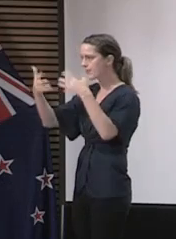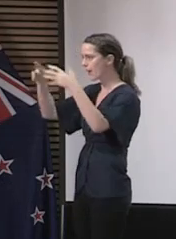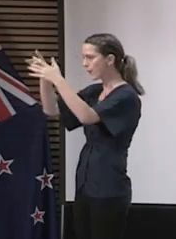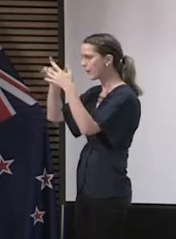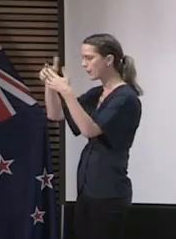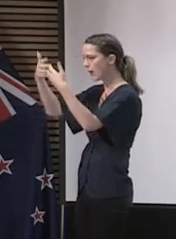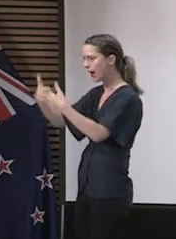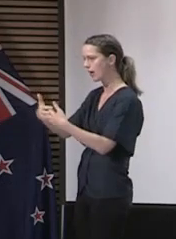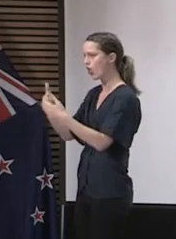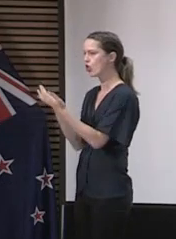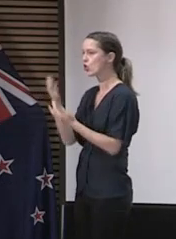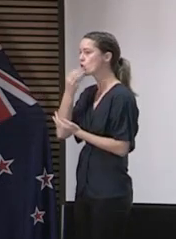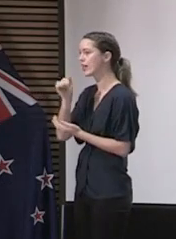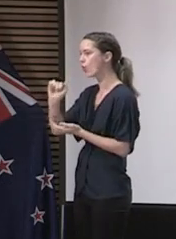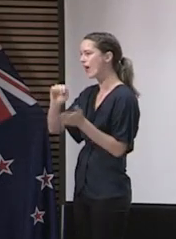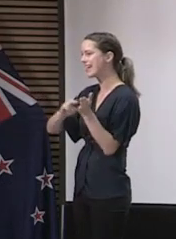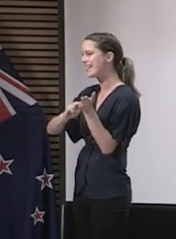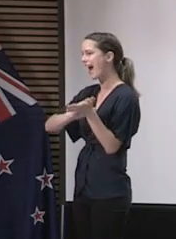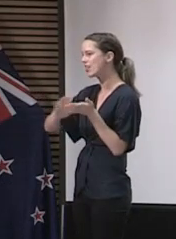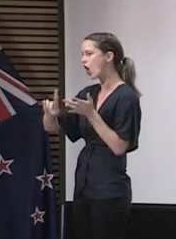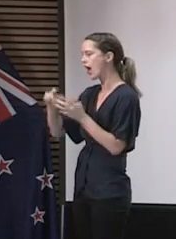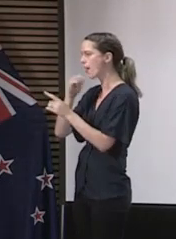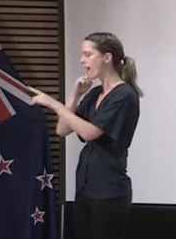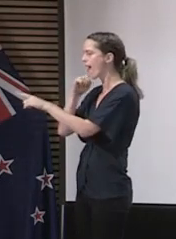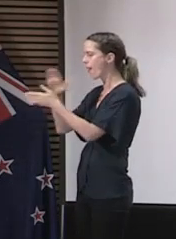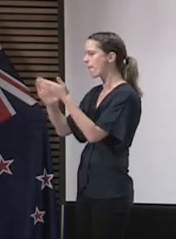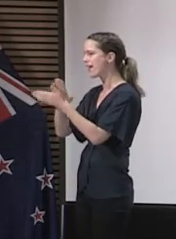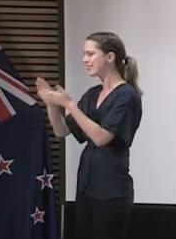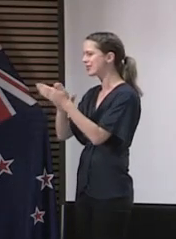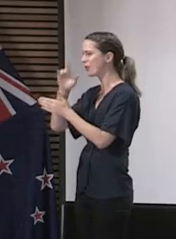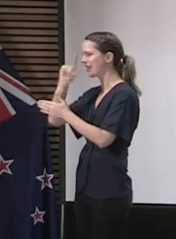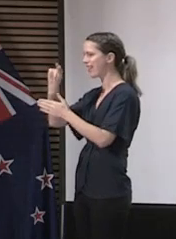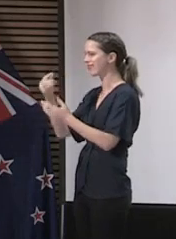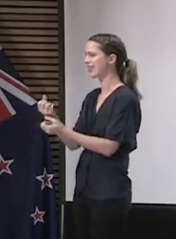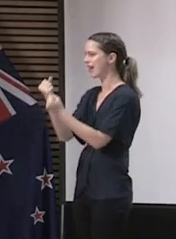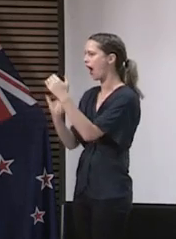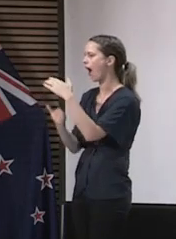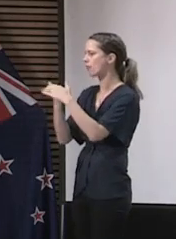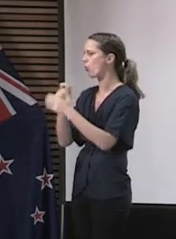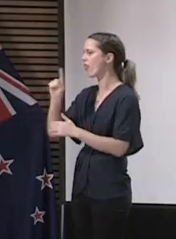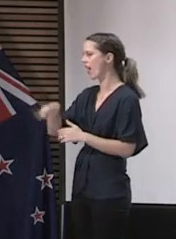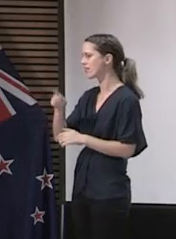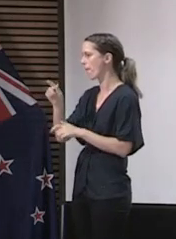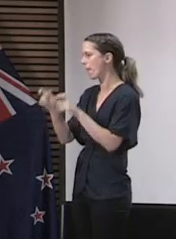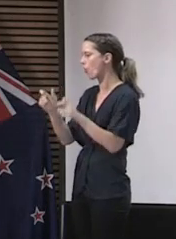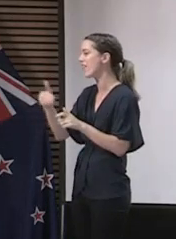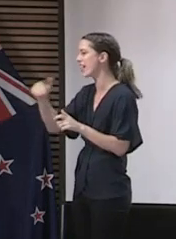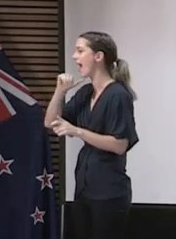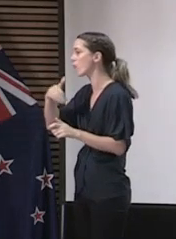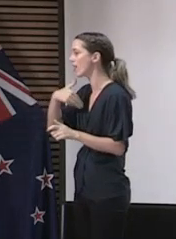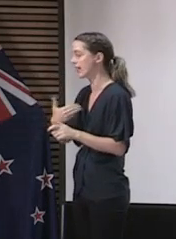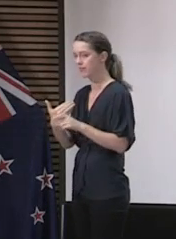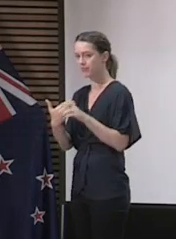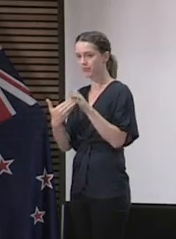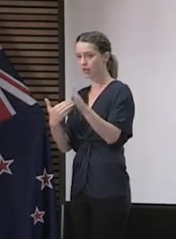NHI number will allow us to scale up to that target we still have of 1,000 cases per day if needed. So yes to